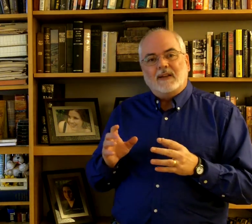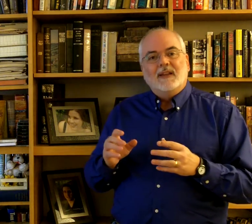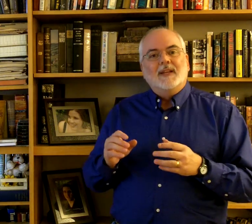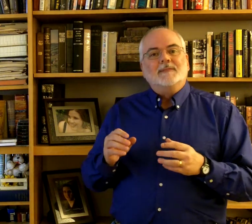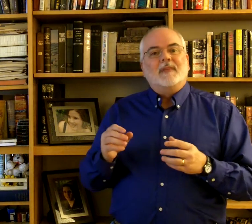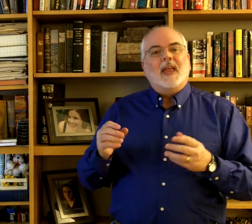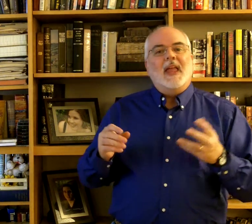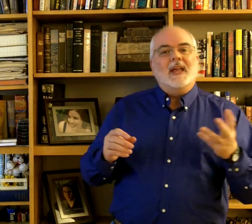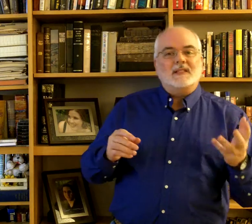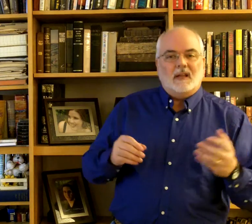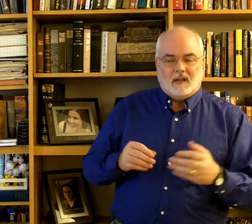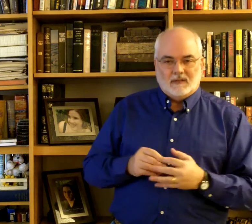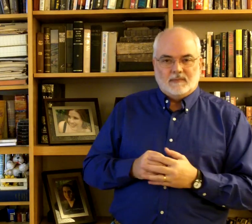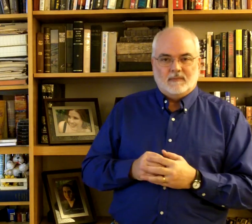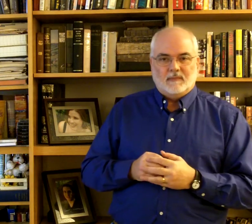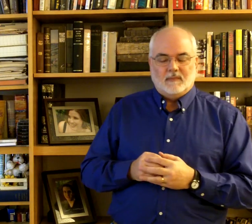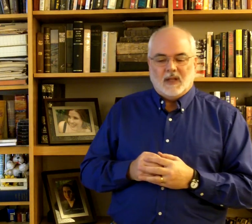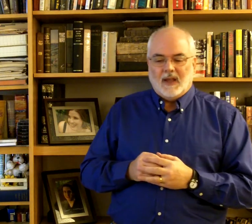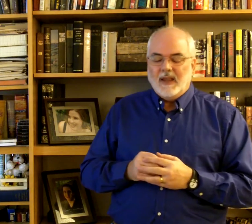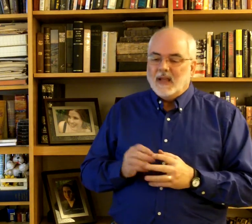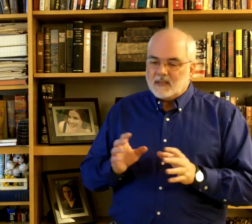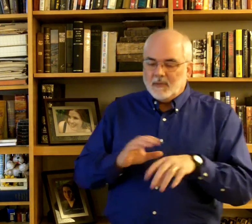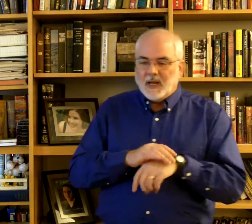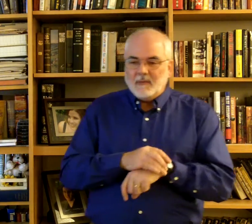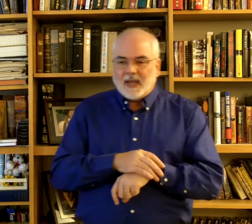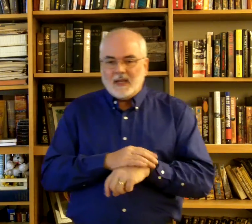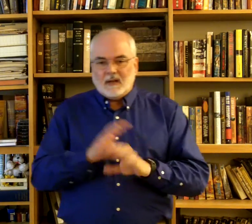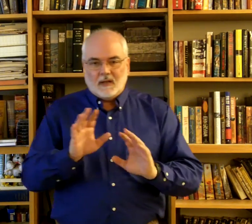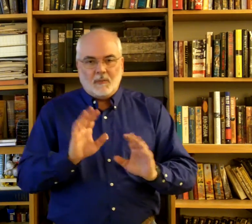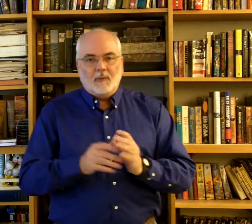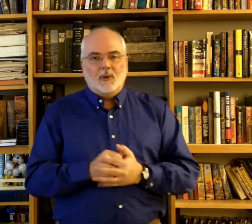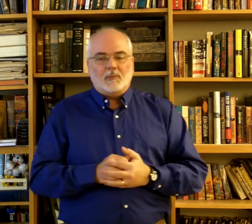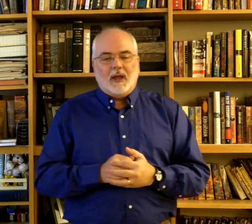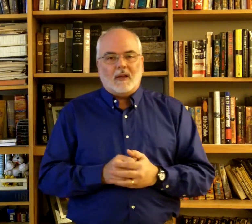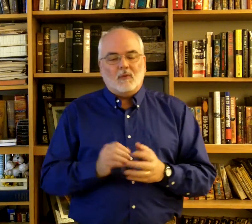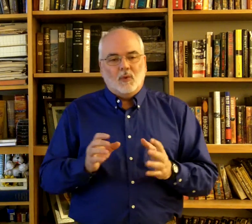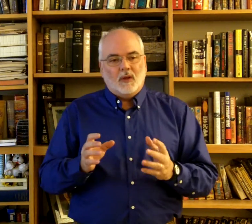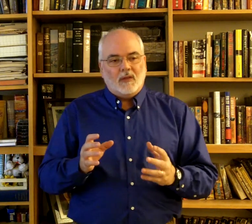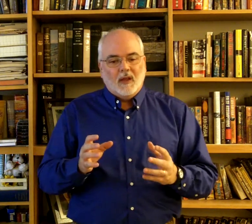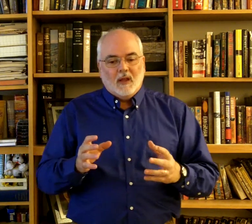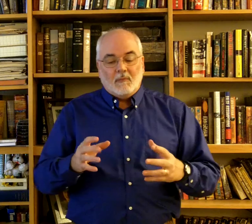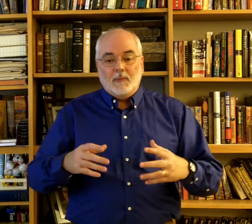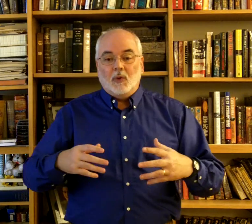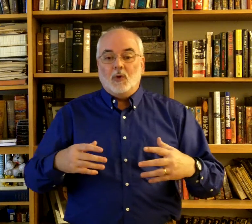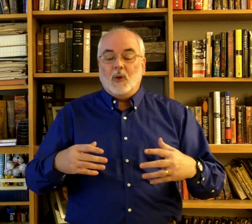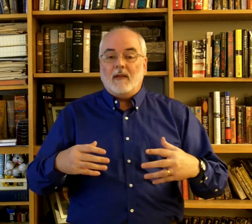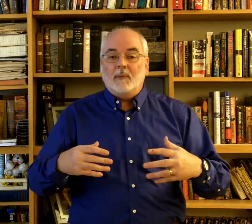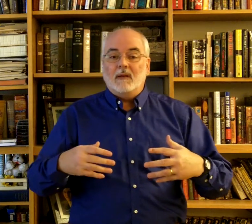ASL, okay? Sometimes I get a little bit of pushback with people who have been